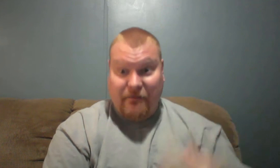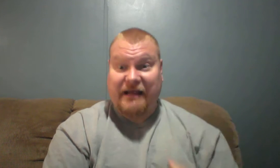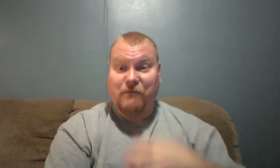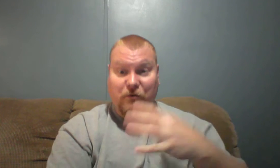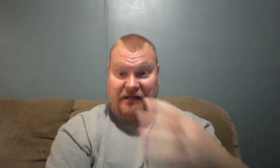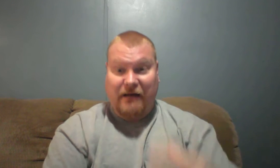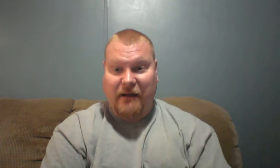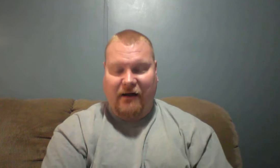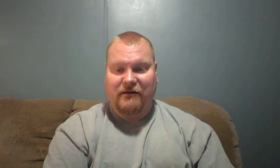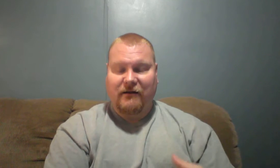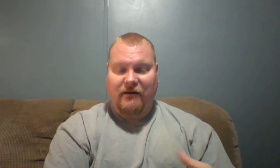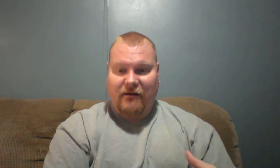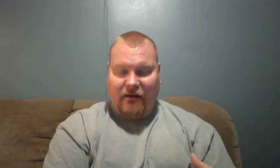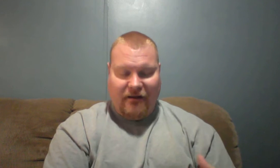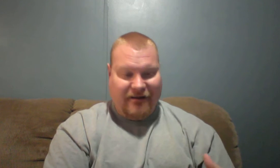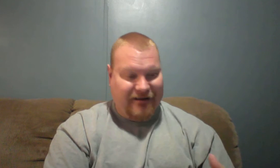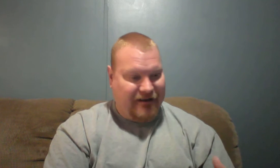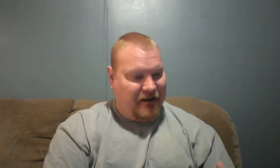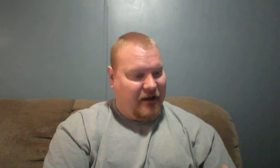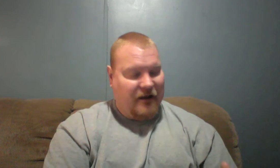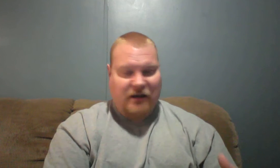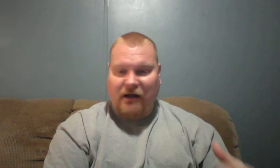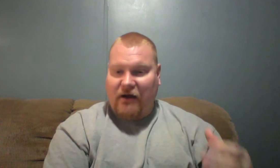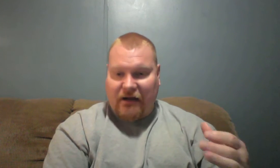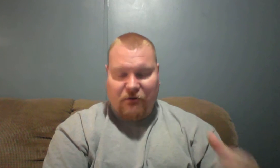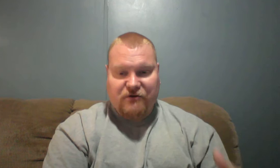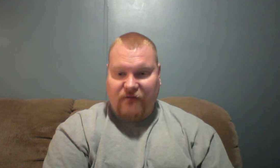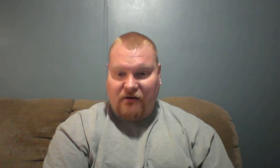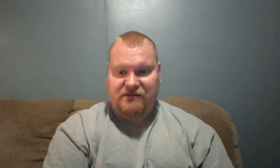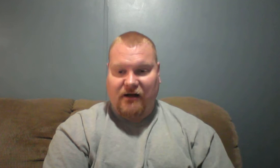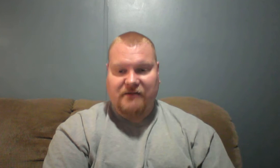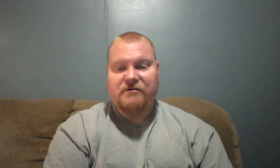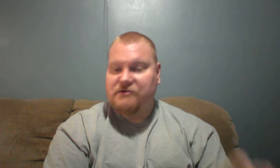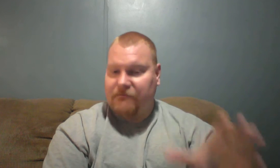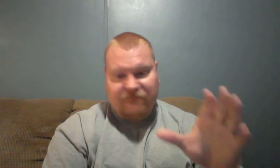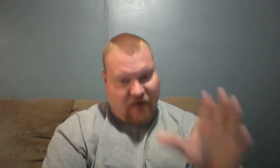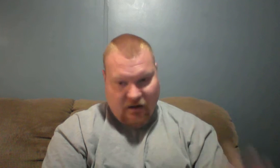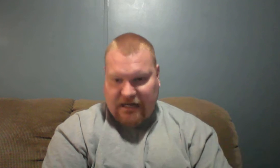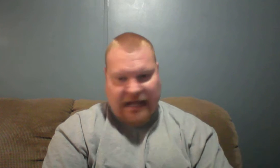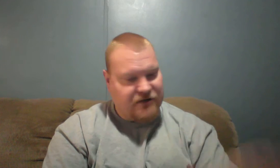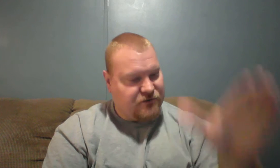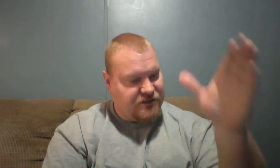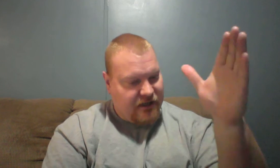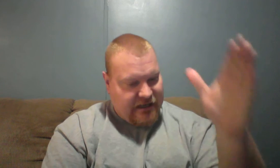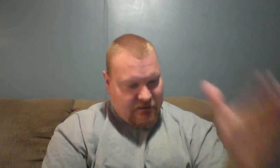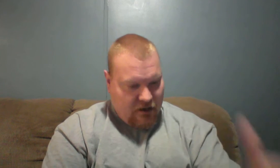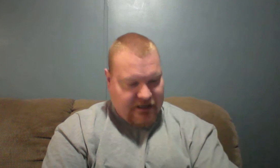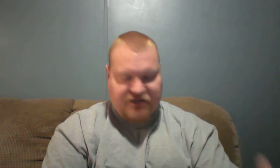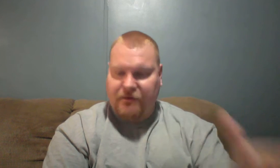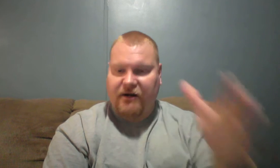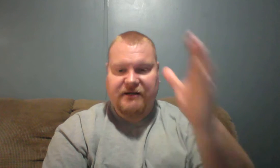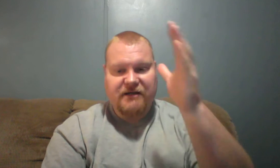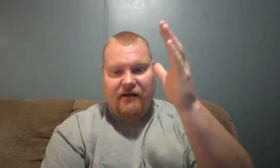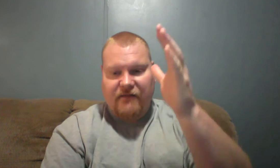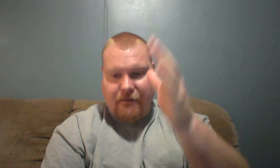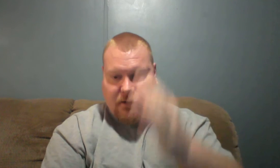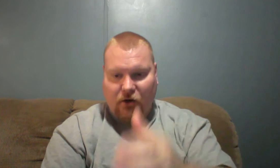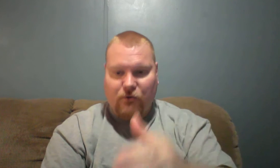in and wanting to come out. You know, I know there's false gods. There's fallen angels, demonic spirits that pose